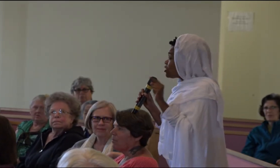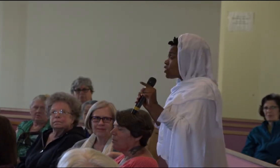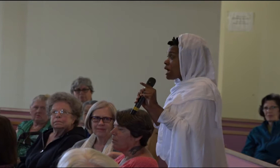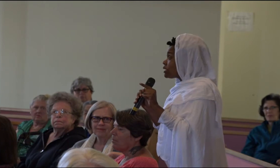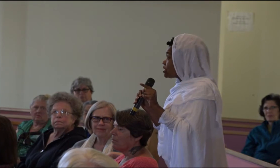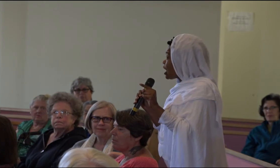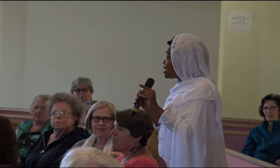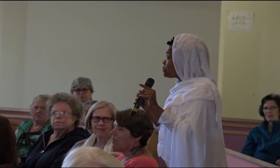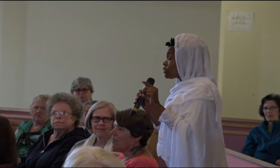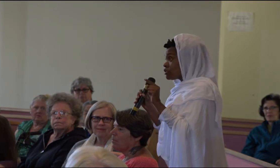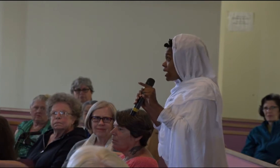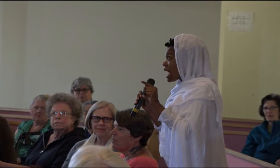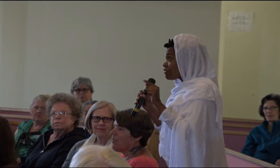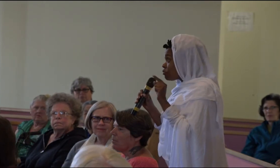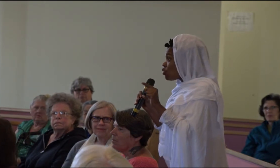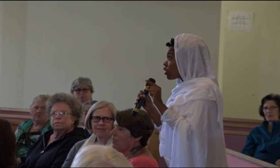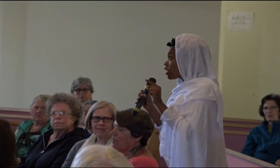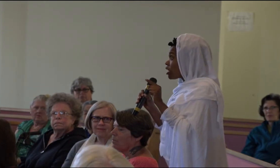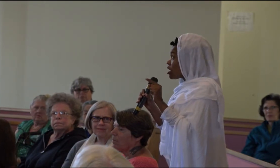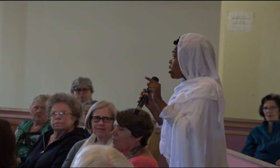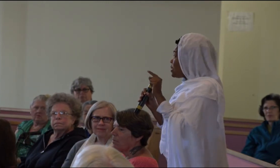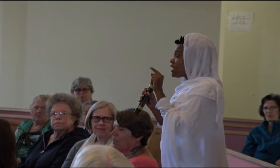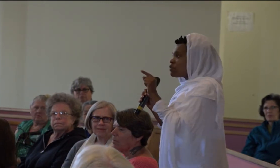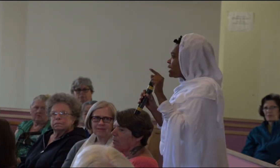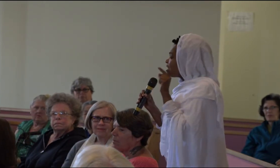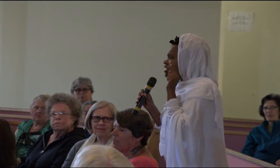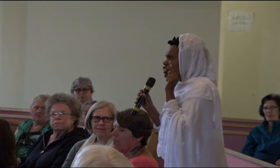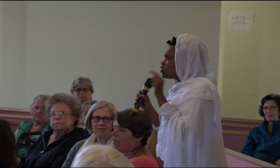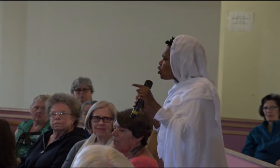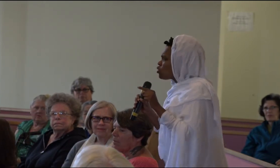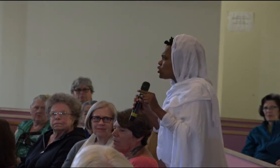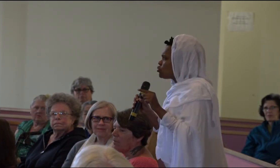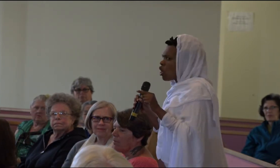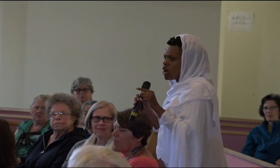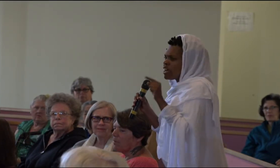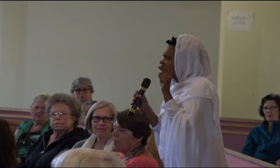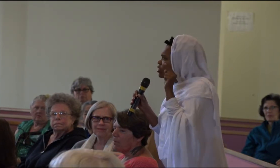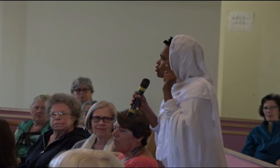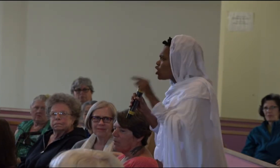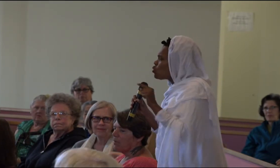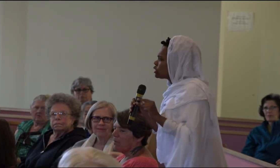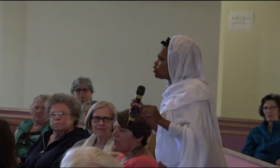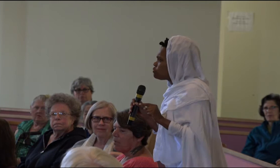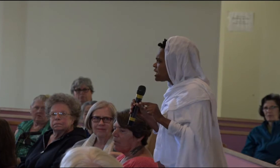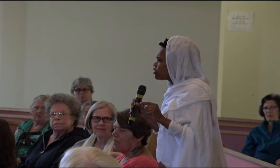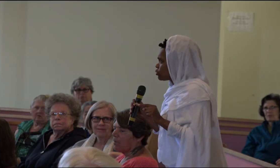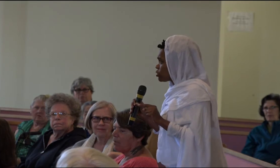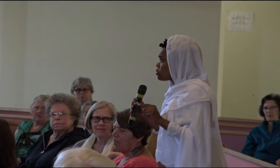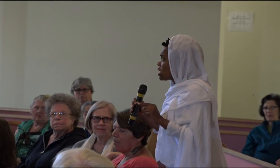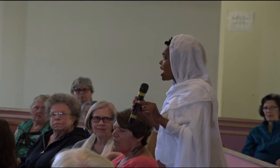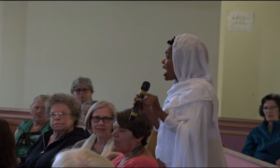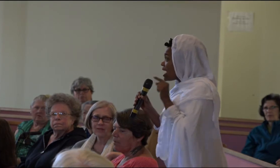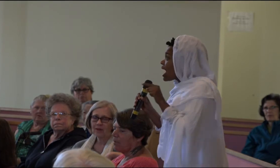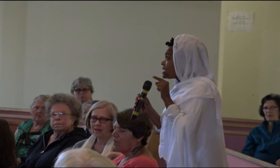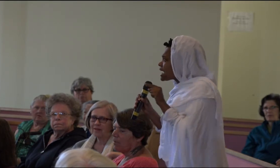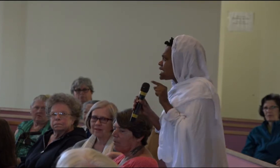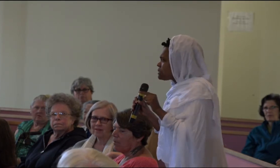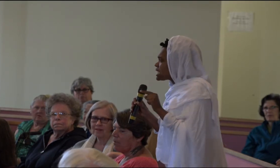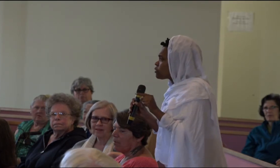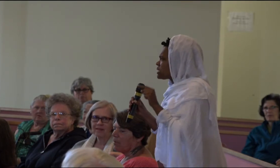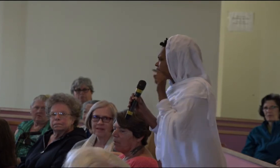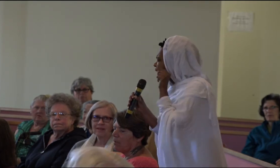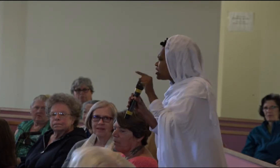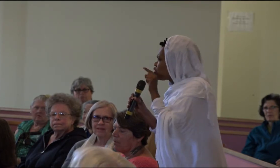I don't know how much time you have more, but everybody doesn't know who you are and they don't know what you've been through. And I